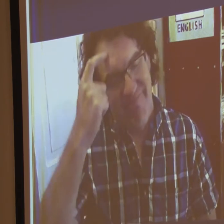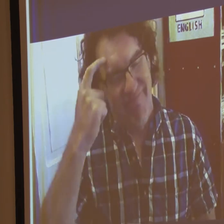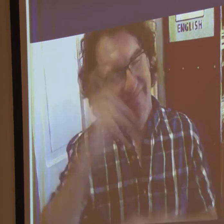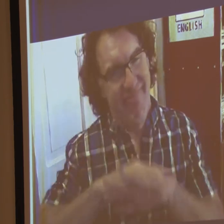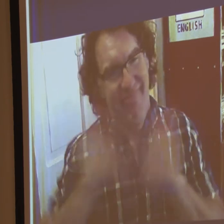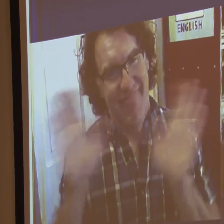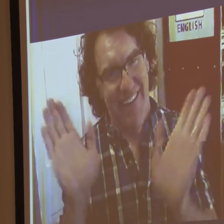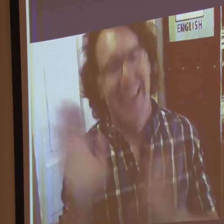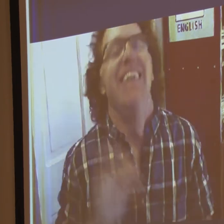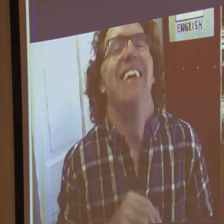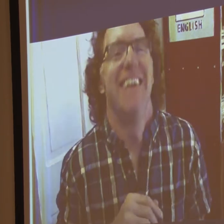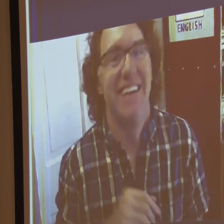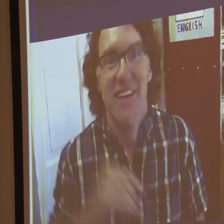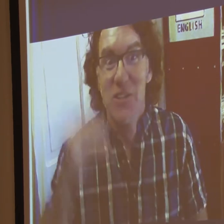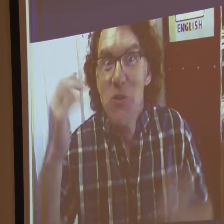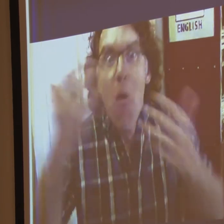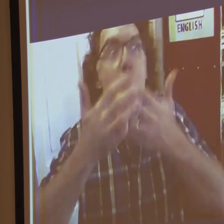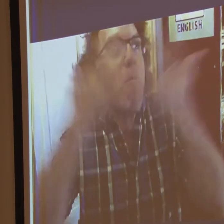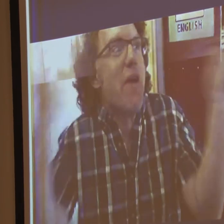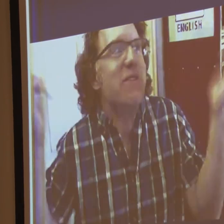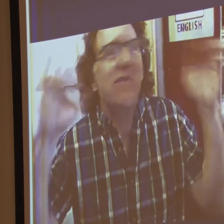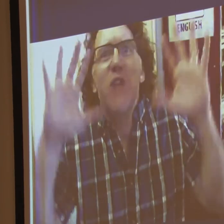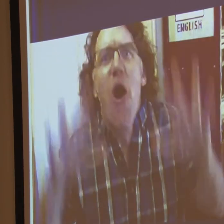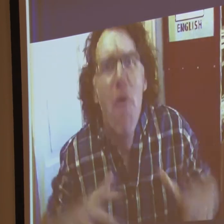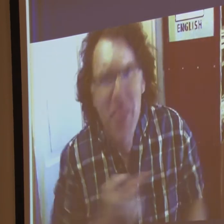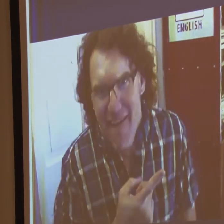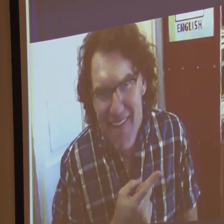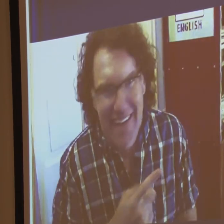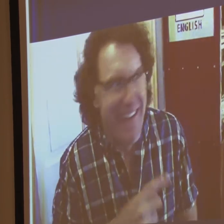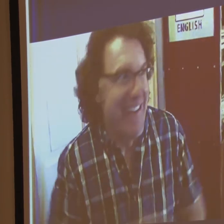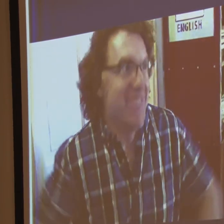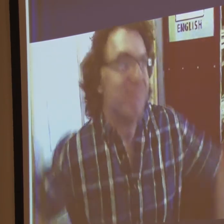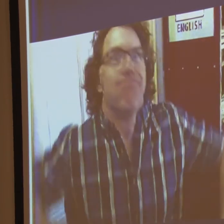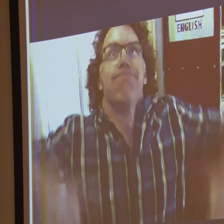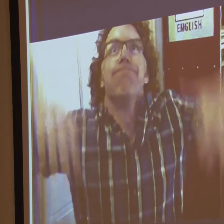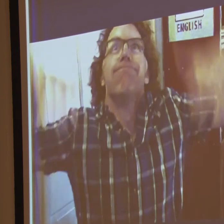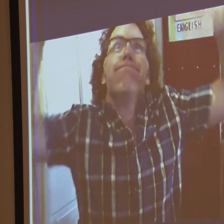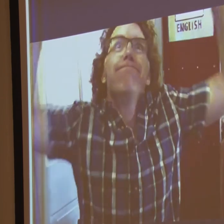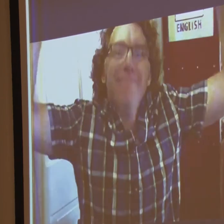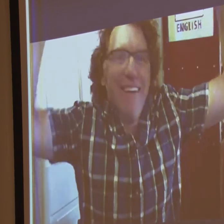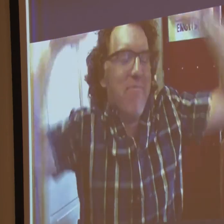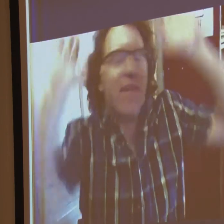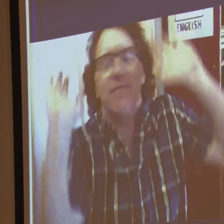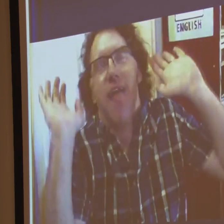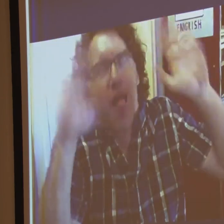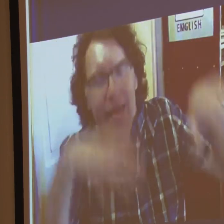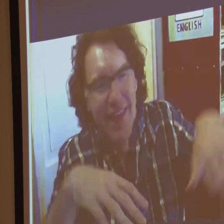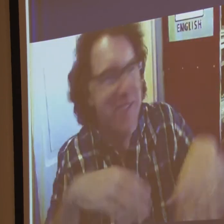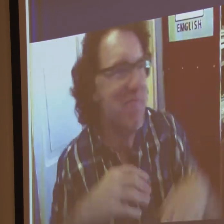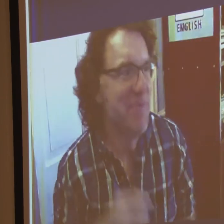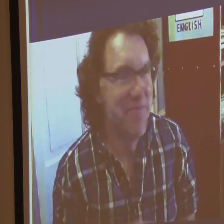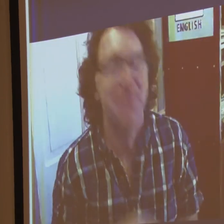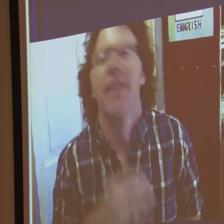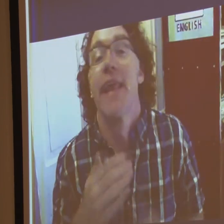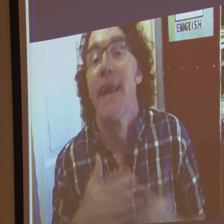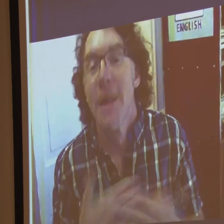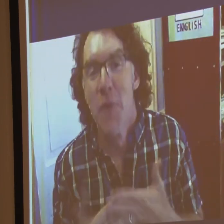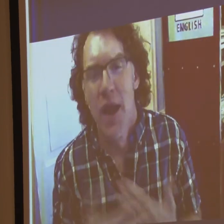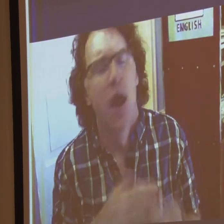very cold. We're over living in states with snow. There's way too much snow in South Dakota. Anyway.